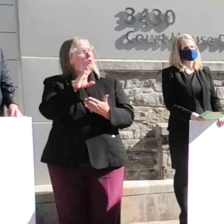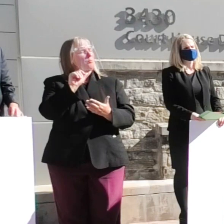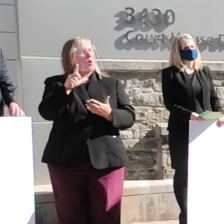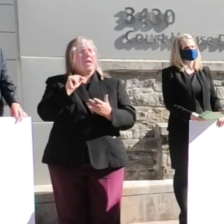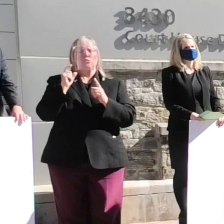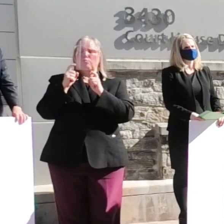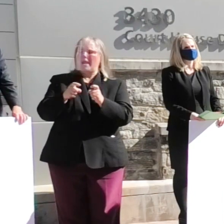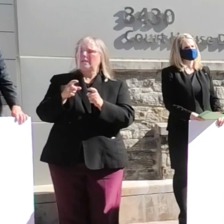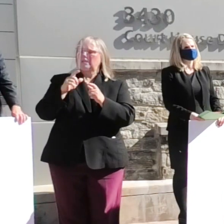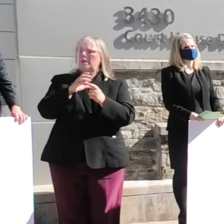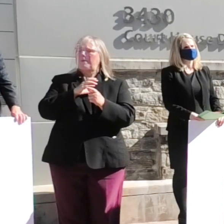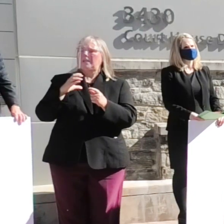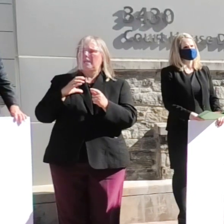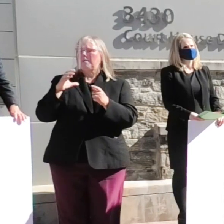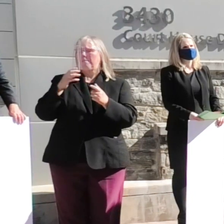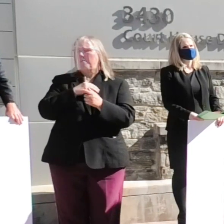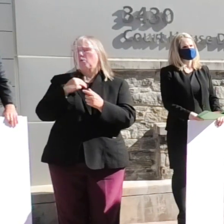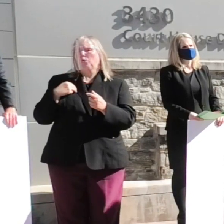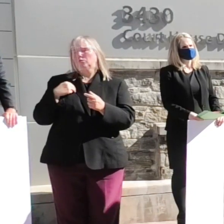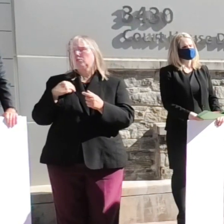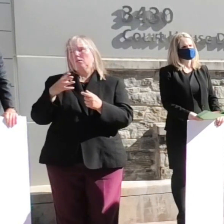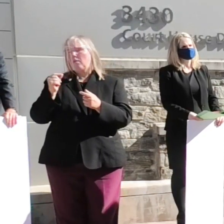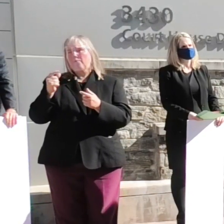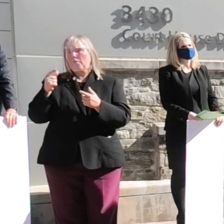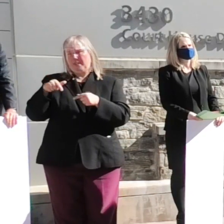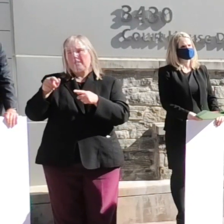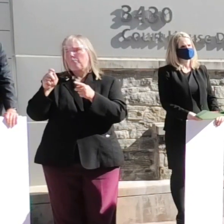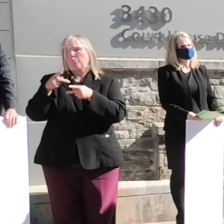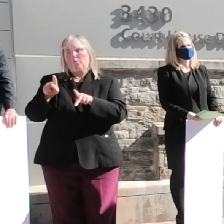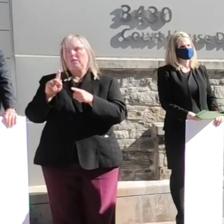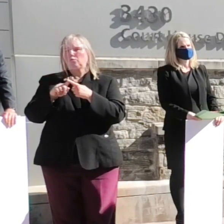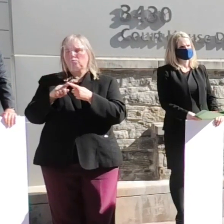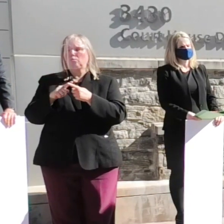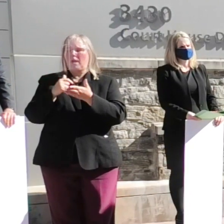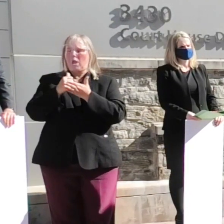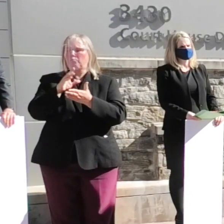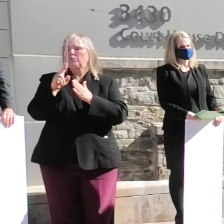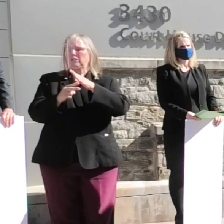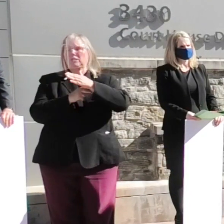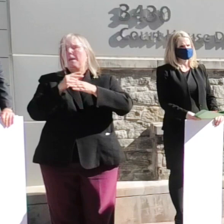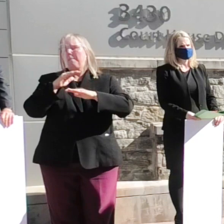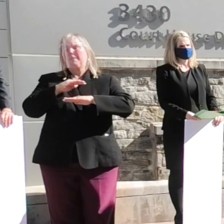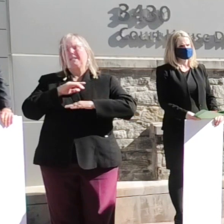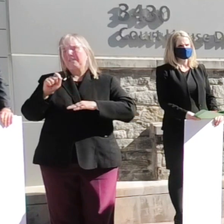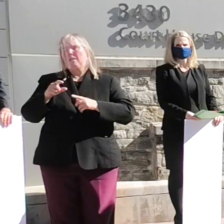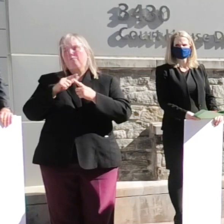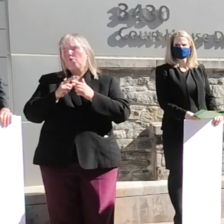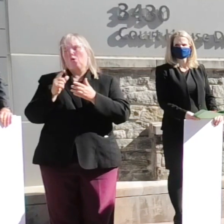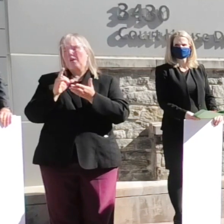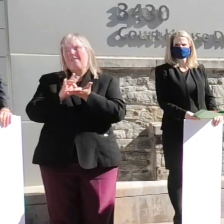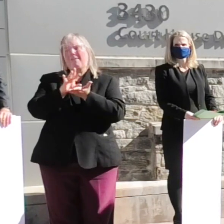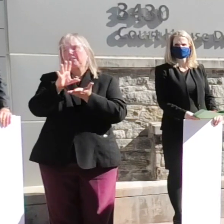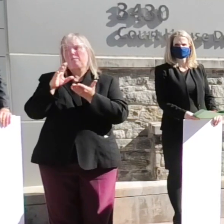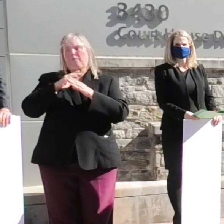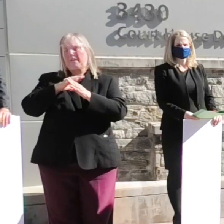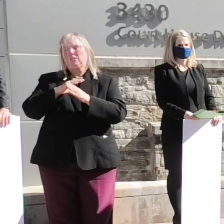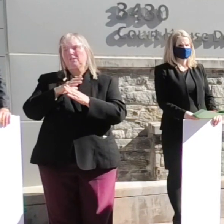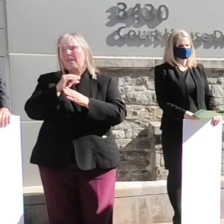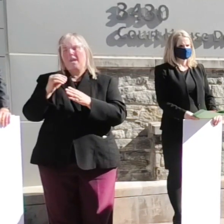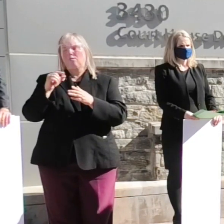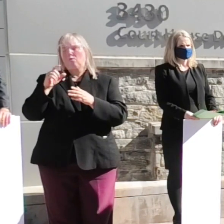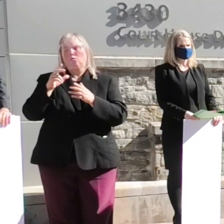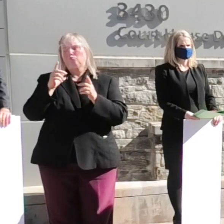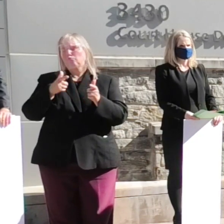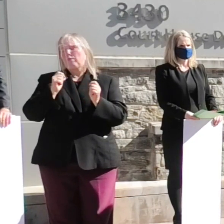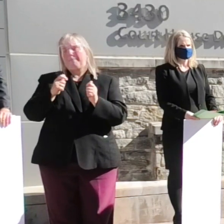members for this opportunity to help Bridges meet the growing need for eviction prevention and rapid rehousing in the county due to the pandemic